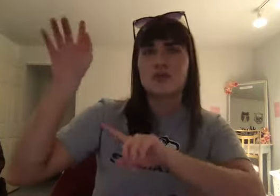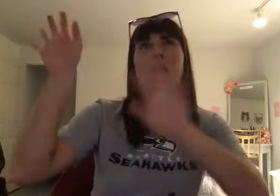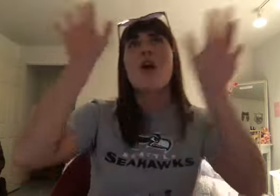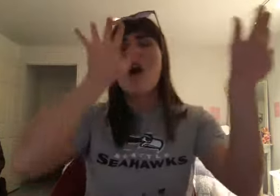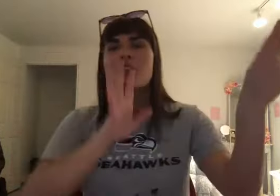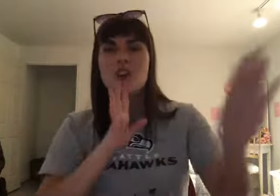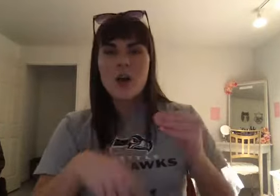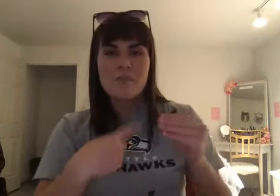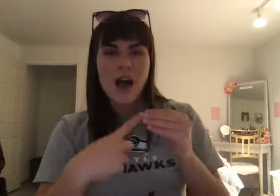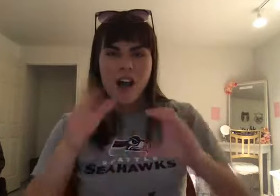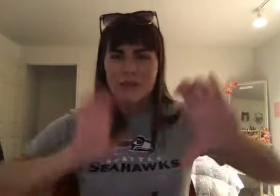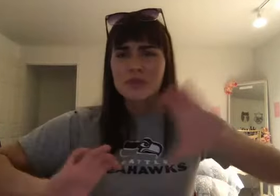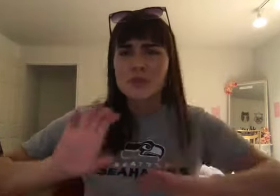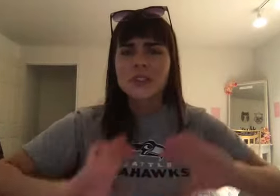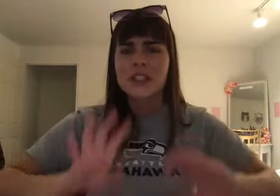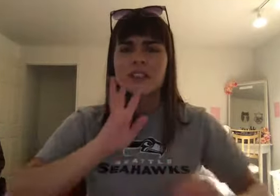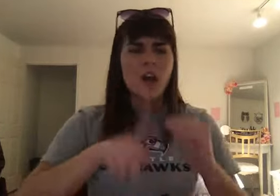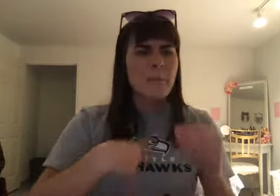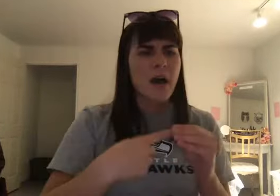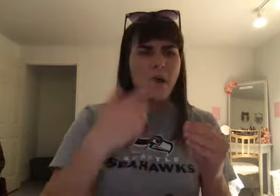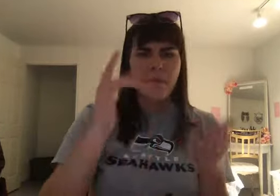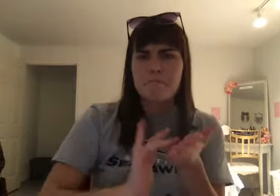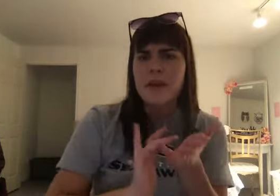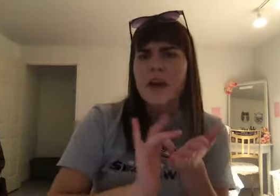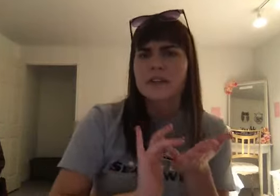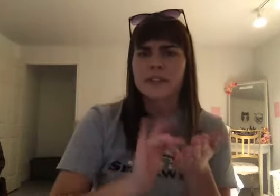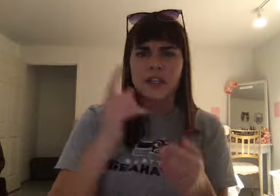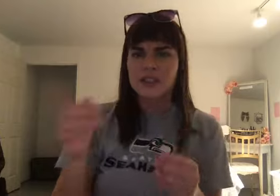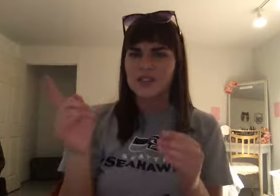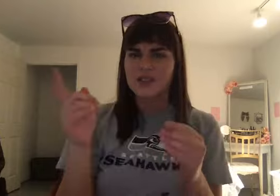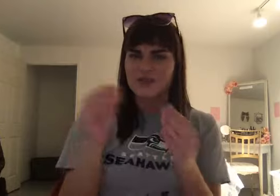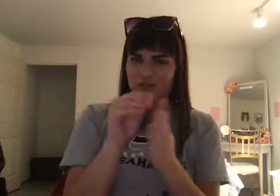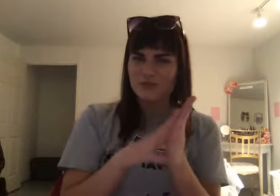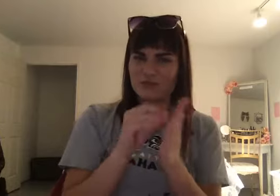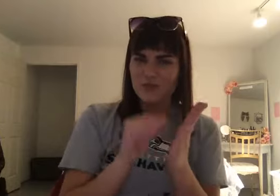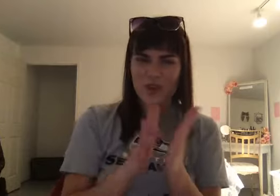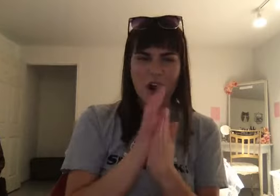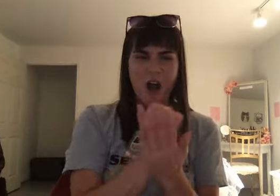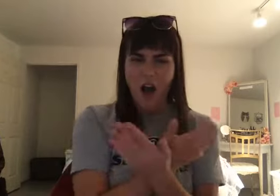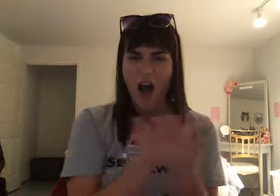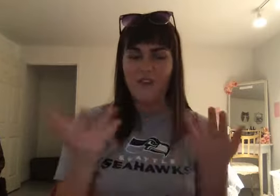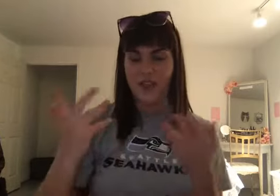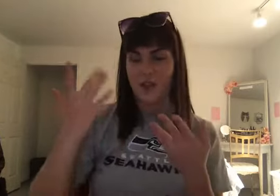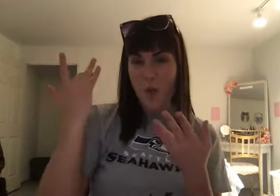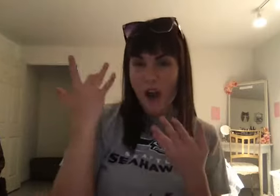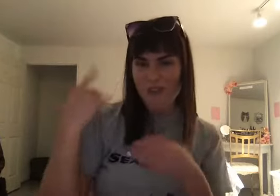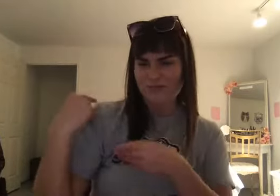talking about chemistry. They were looking at medicine. And they were recording these things. To pass on that information to others. that's a